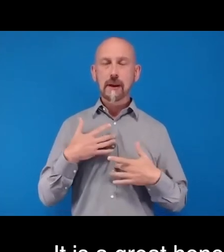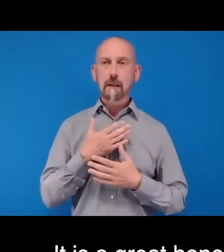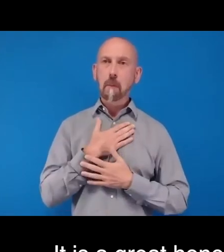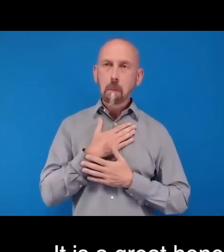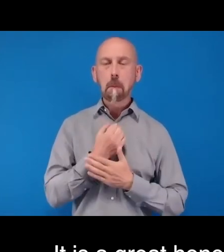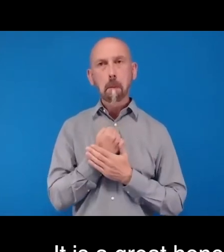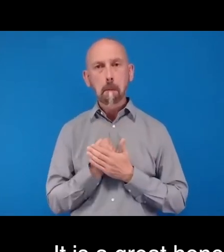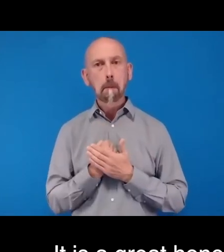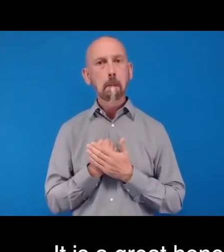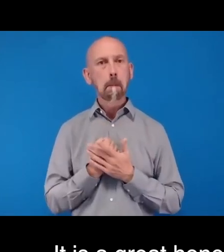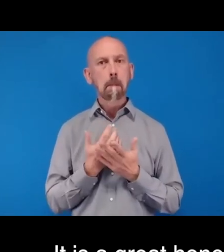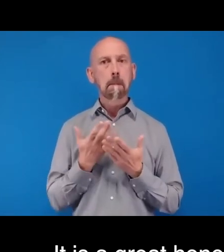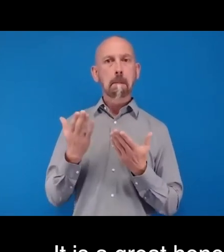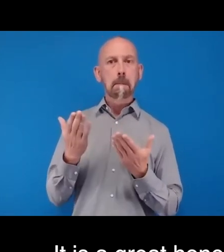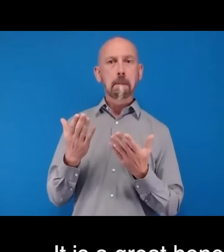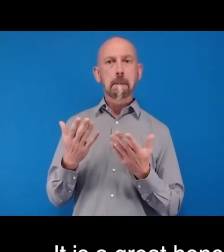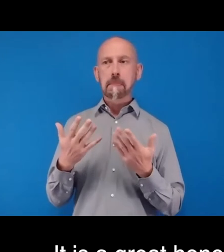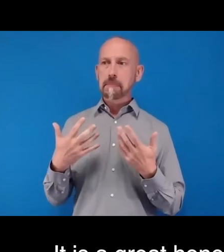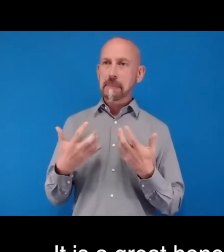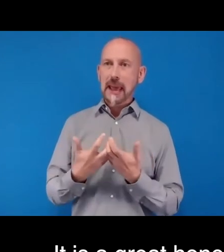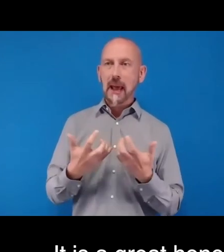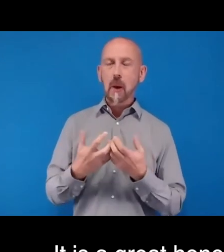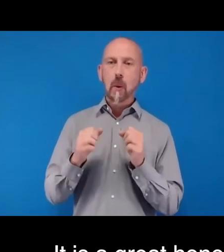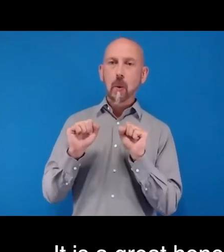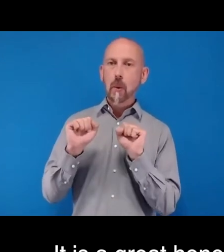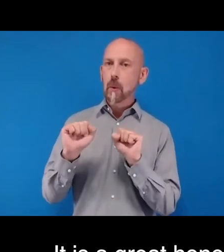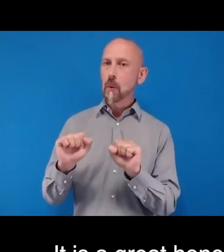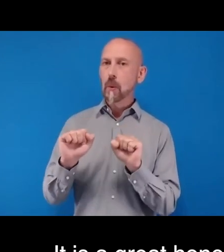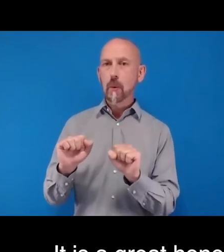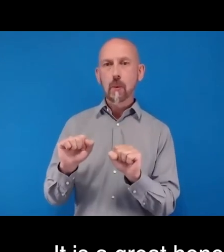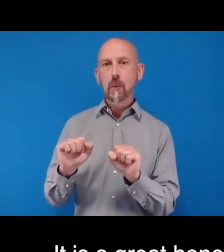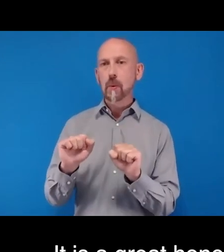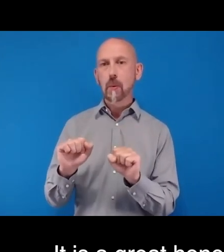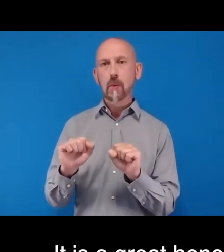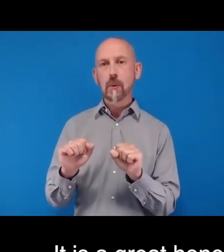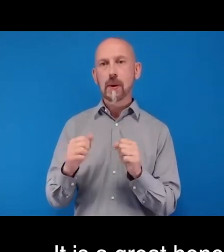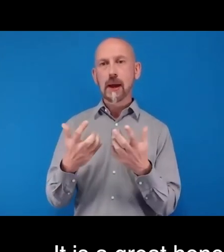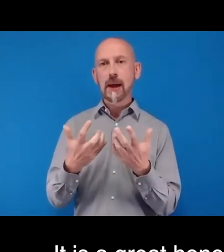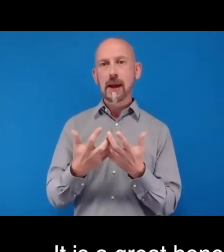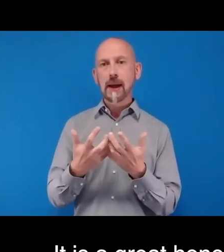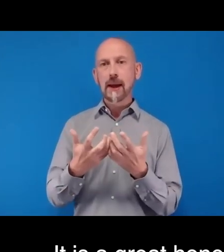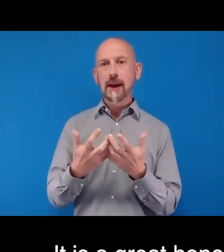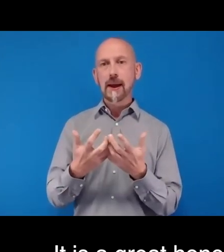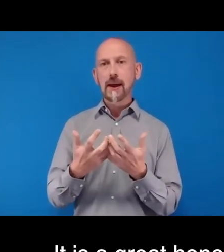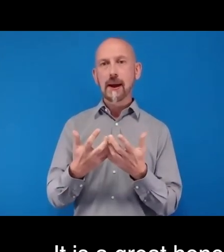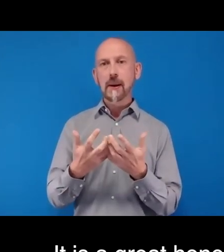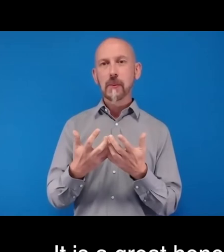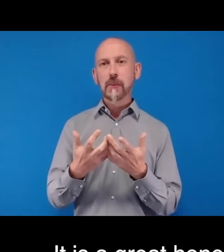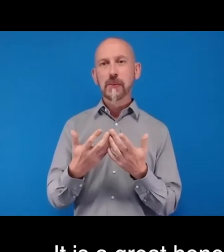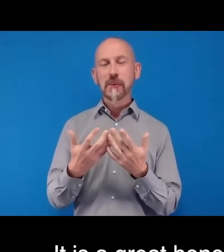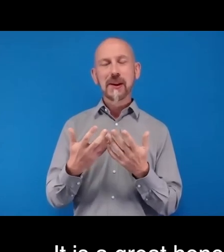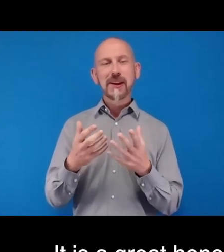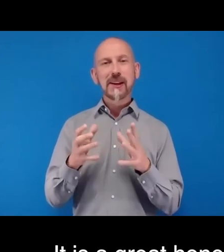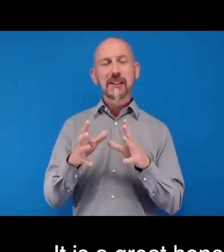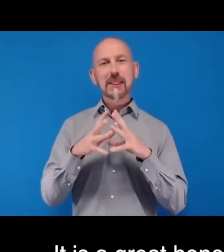how this, so how the whole